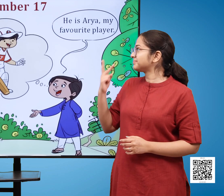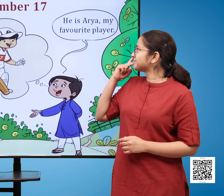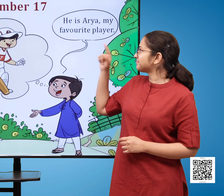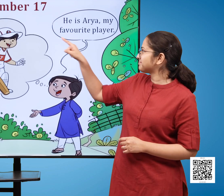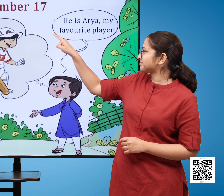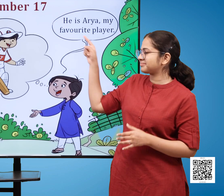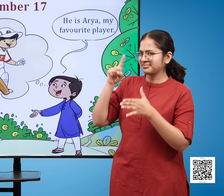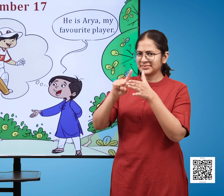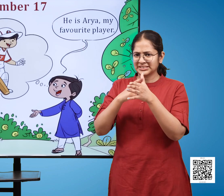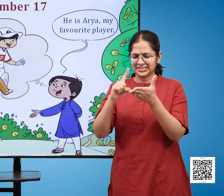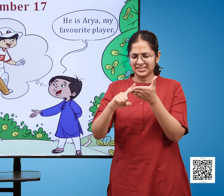jersey number 17